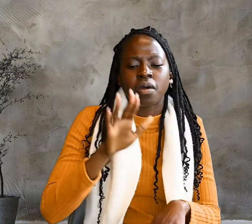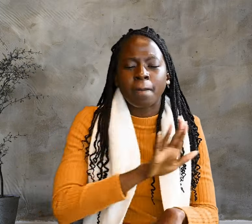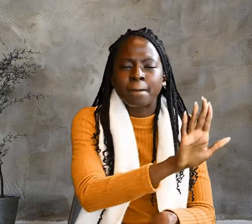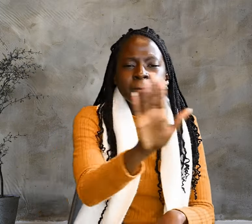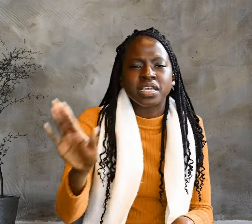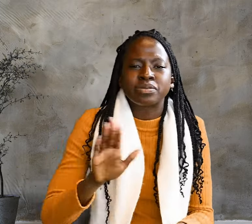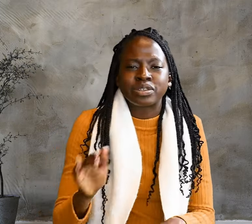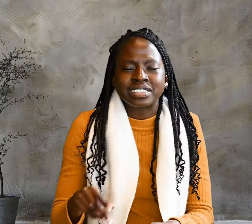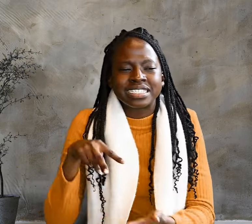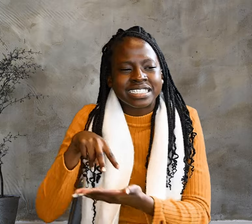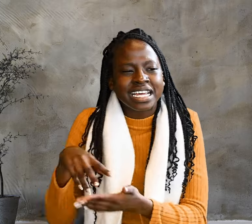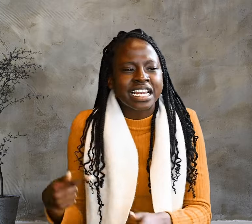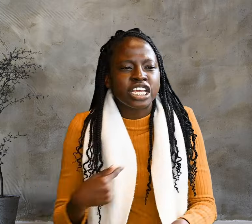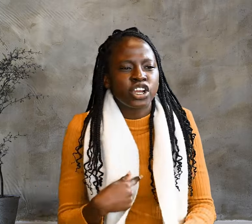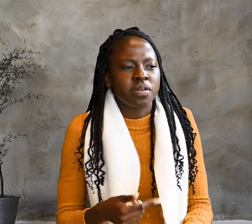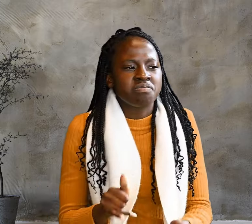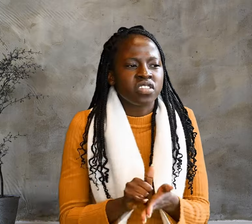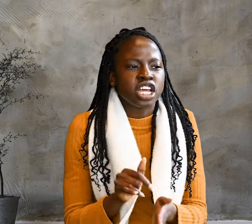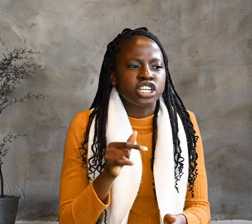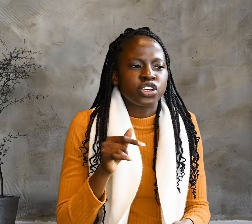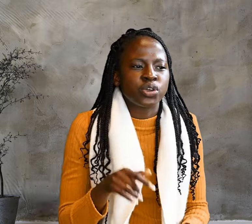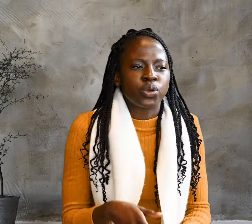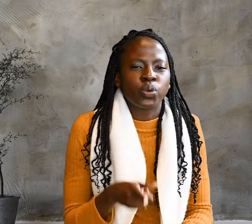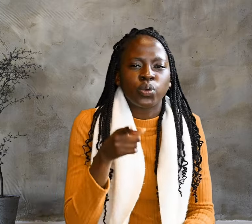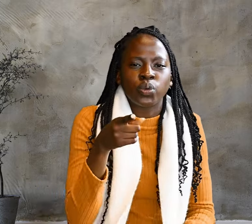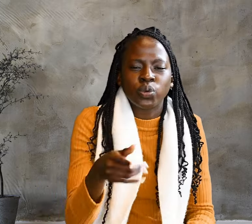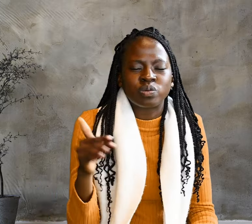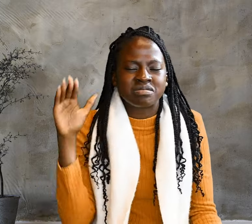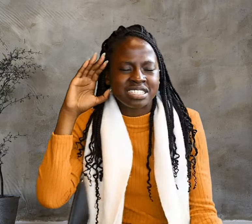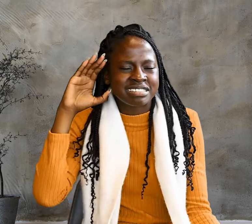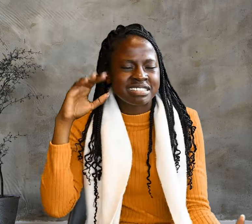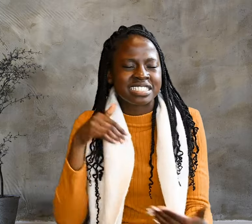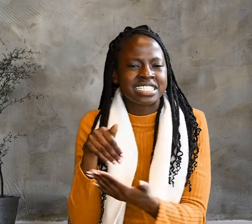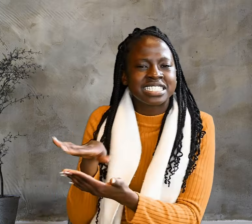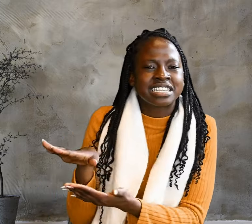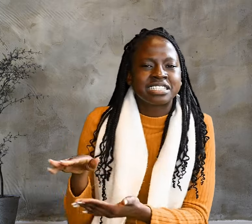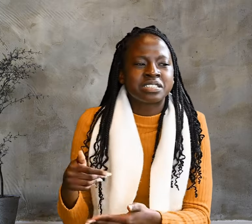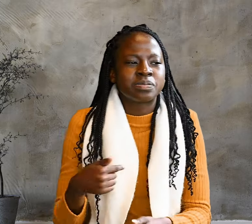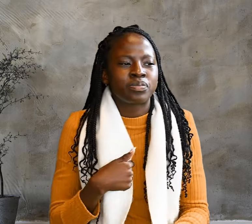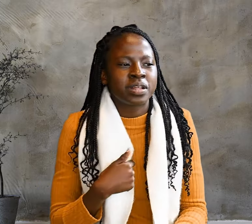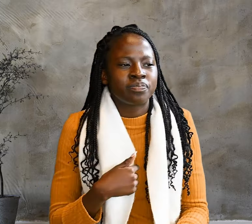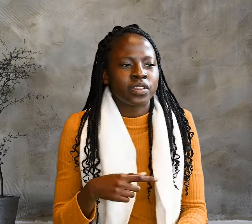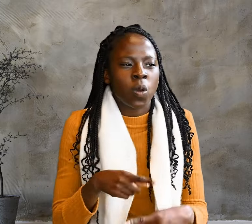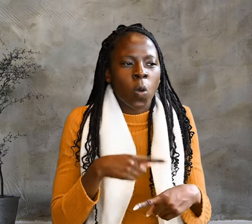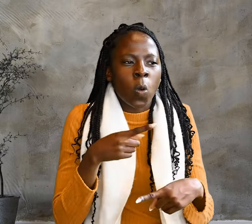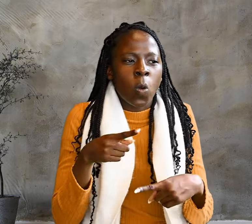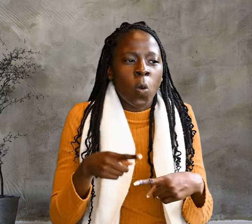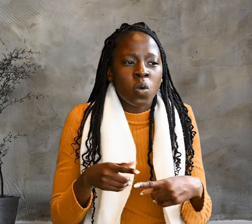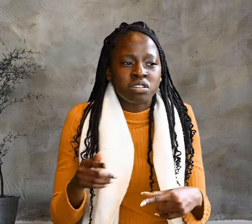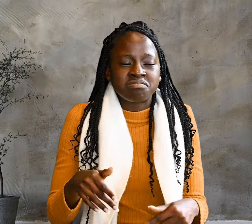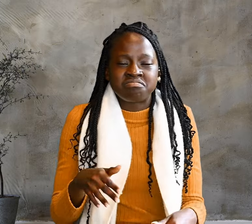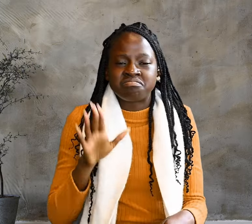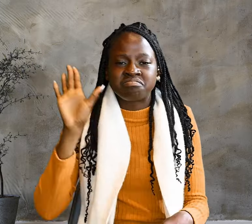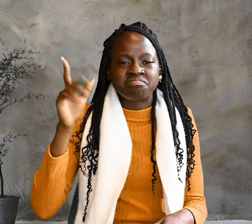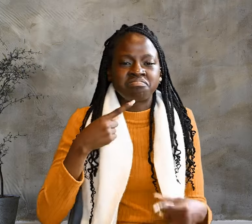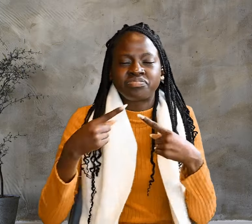believe that you sent me. When he had said this, Jesus called in a loud